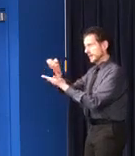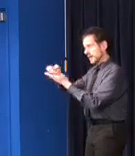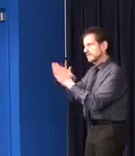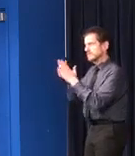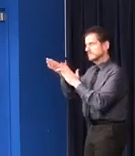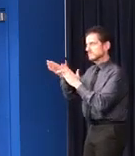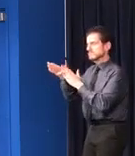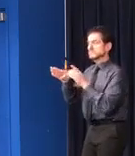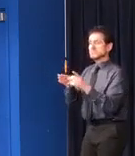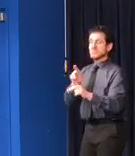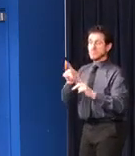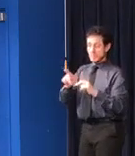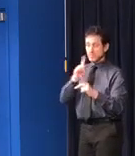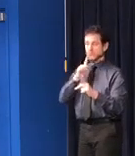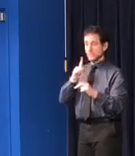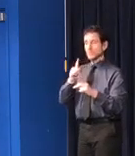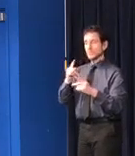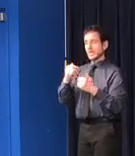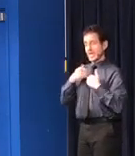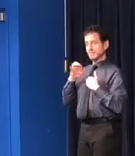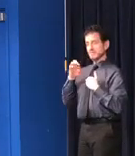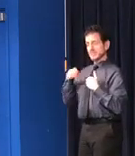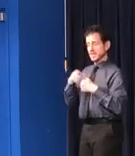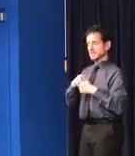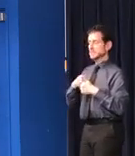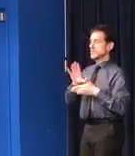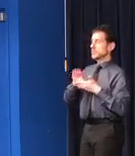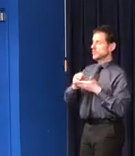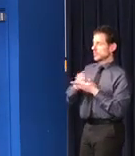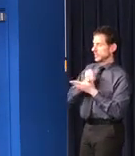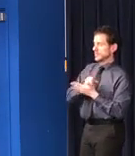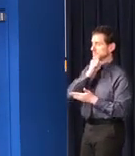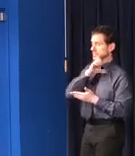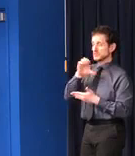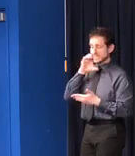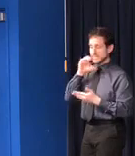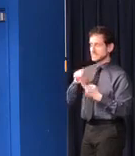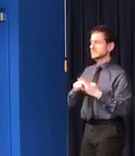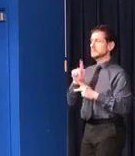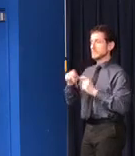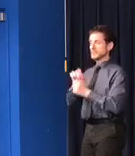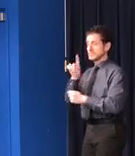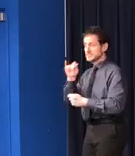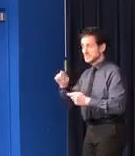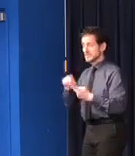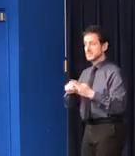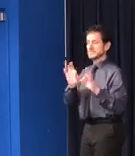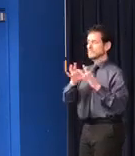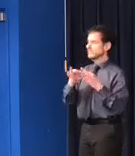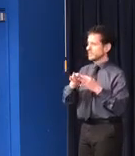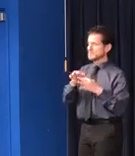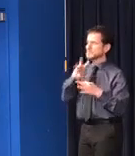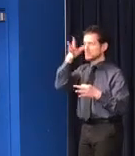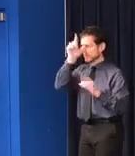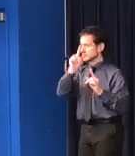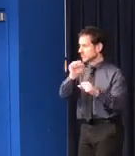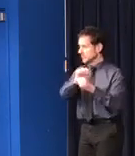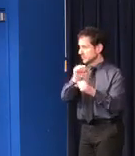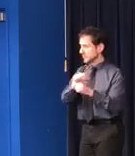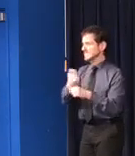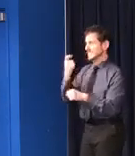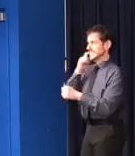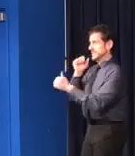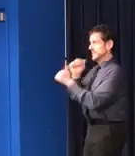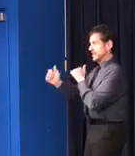SNAP include low-income seniors and individuals, people with disabilities, and working families. With the recent passage of the federal